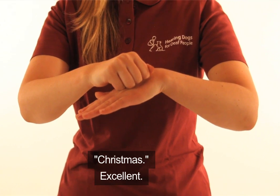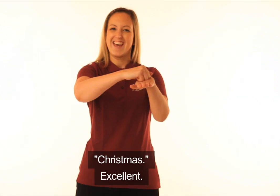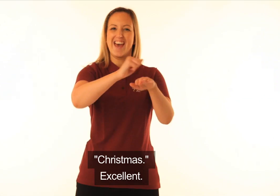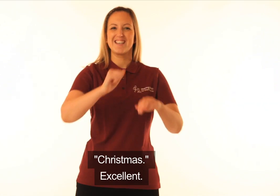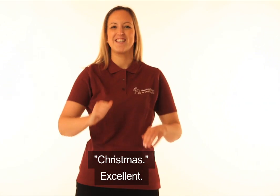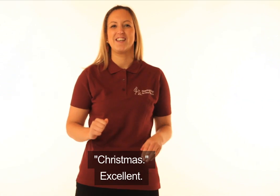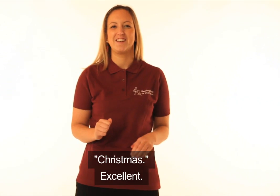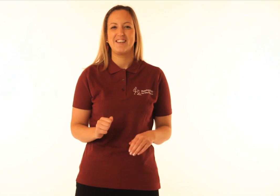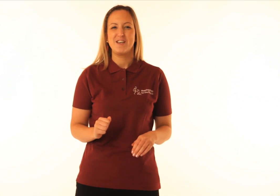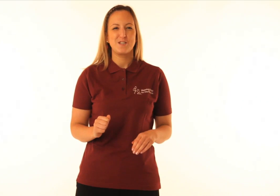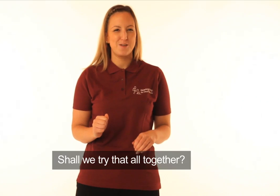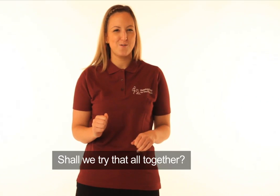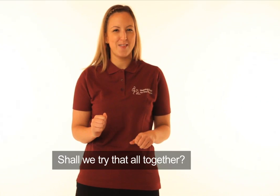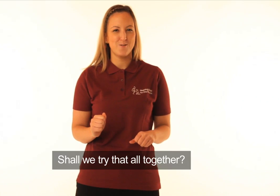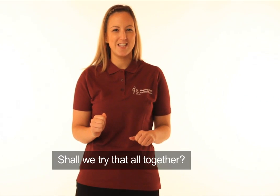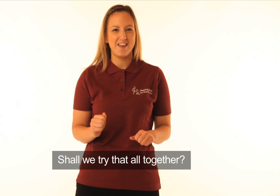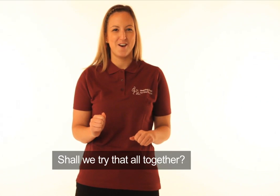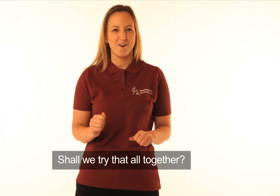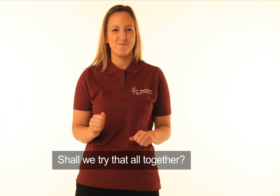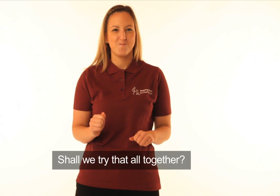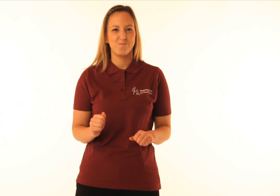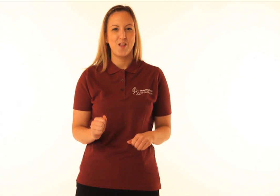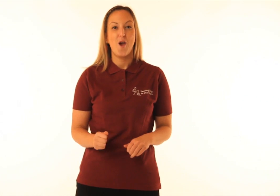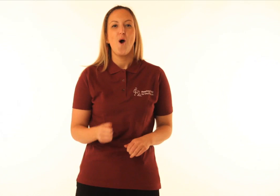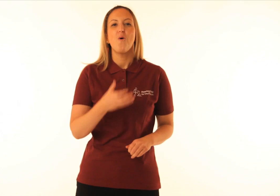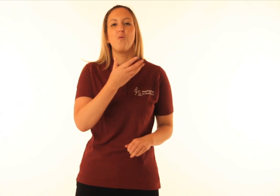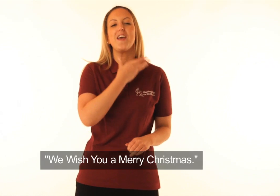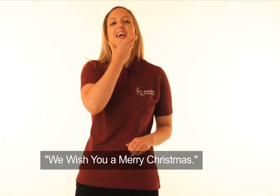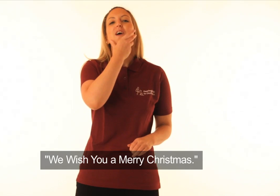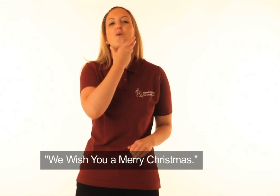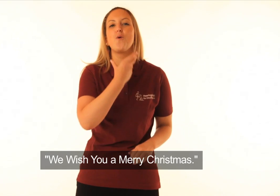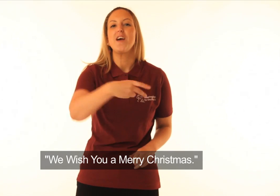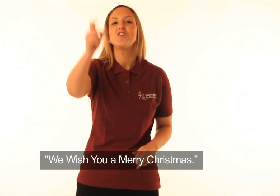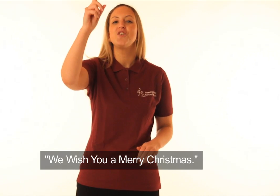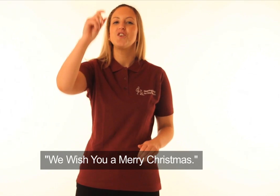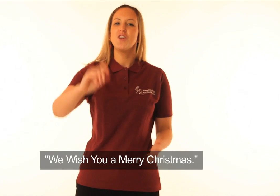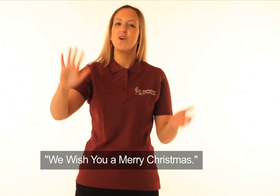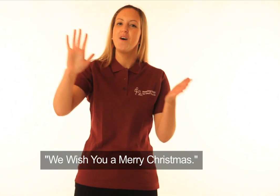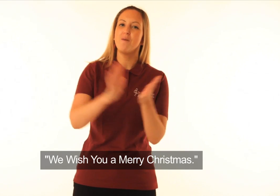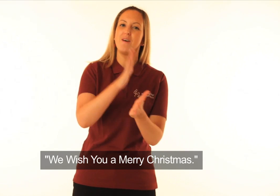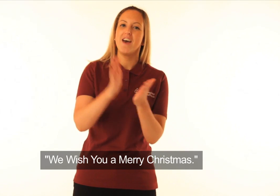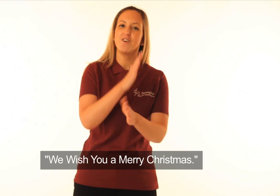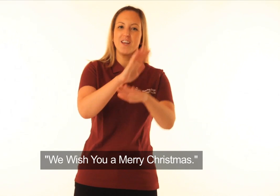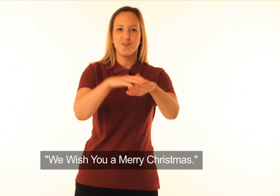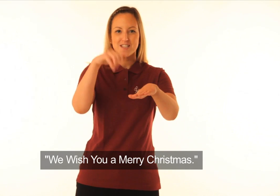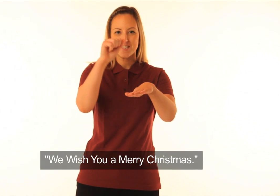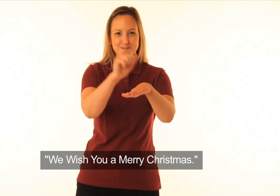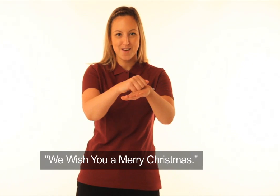Excellent. Should we try that all together? We wish you a Merry Christmas.